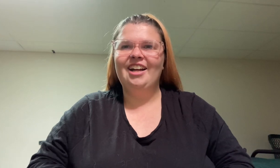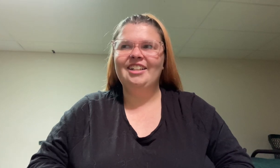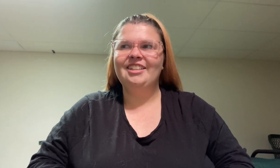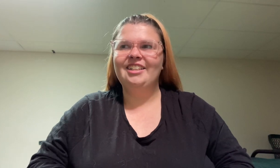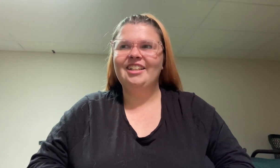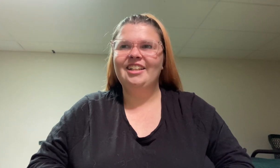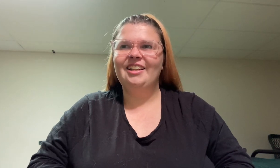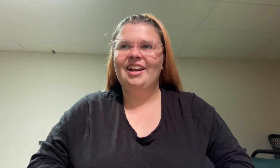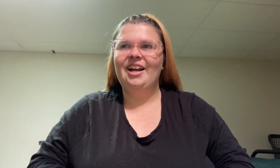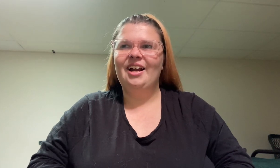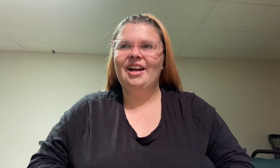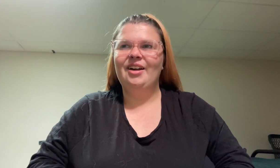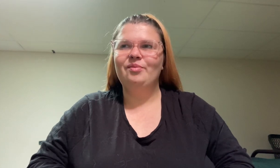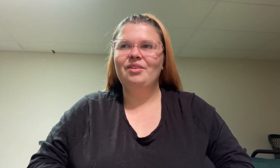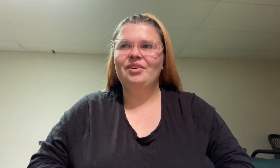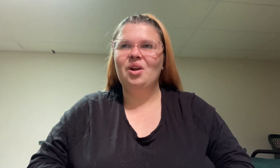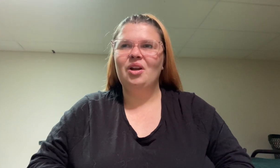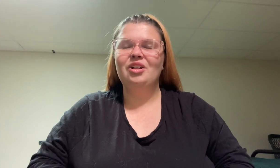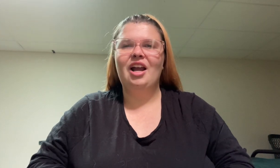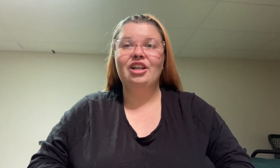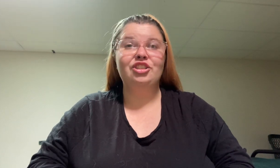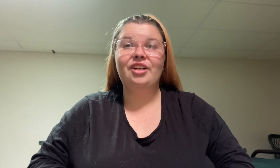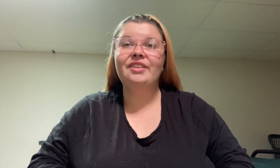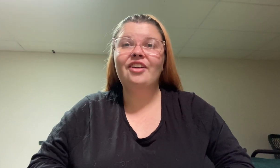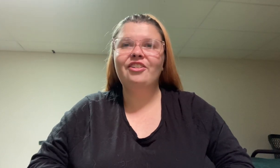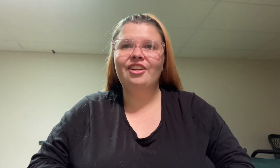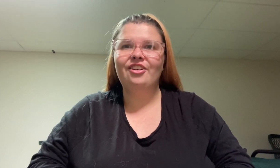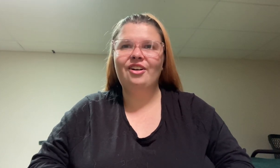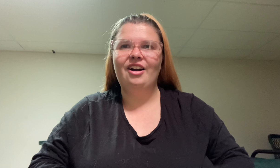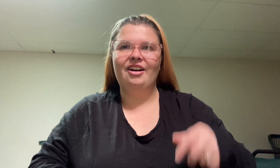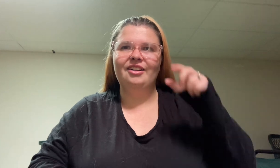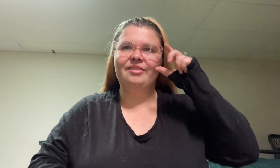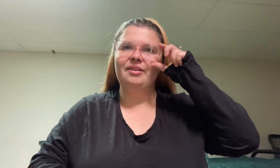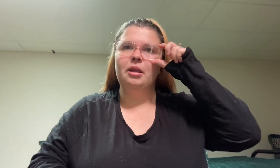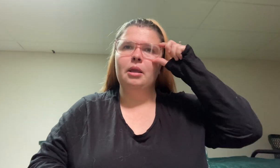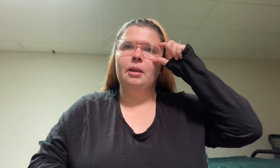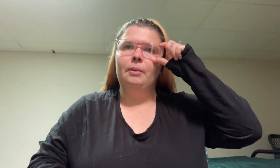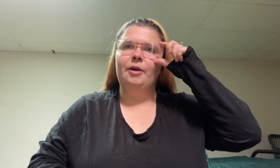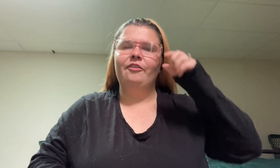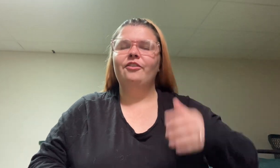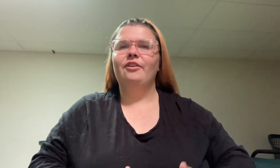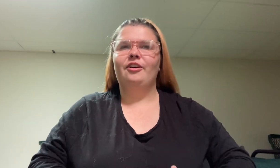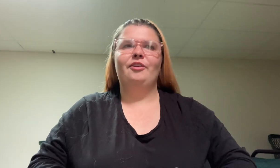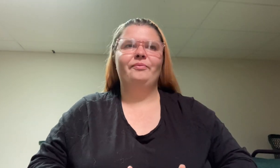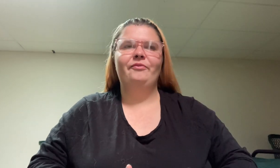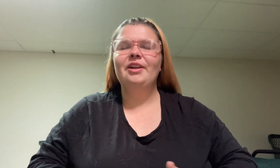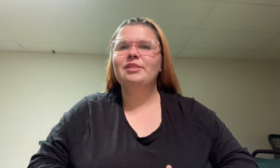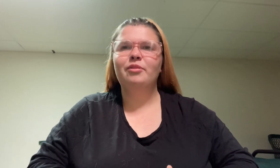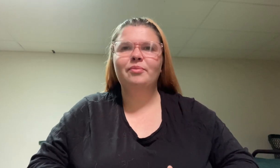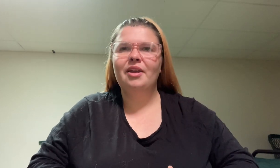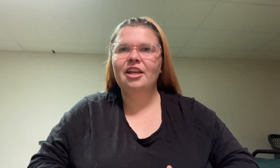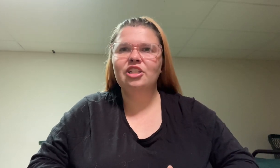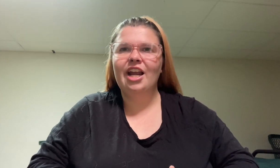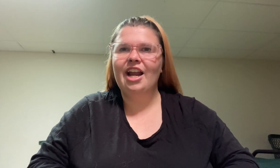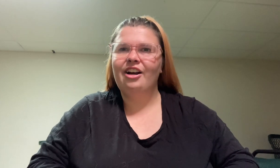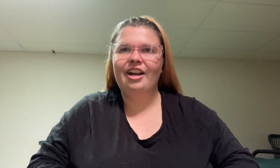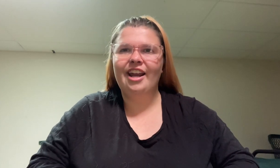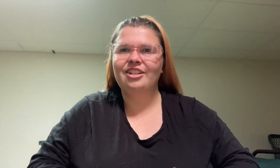I've been, I shared that video on my Facebook page at Hannah